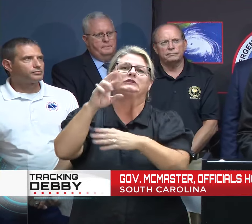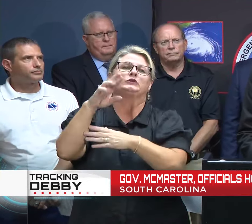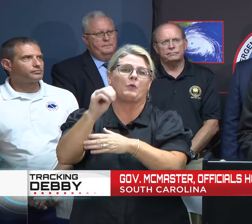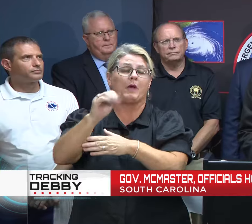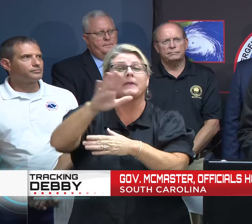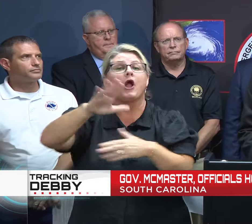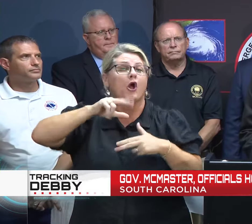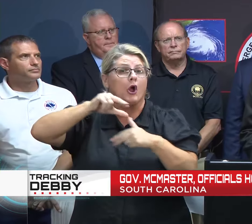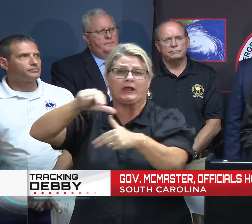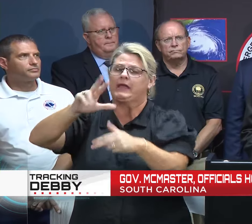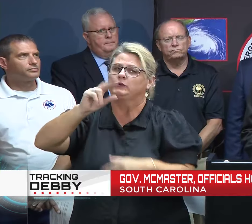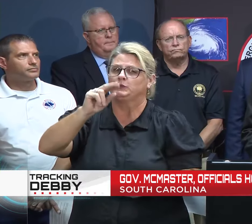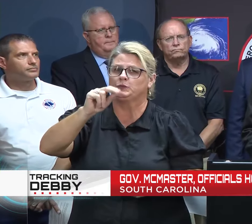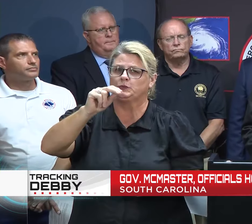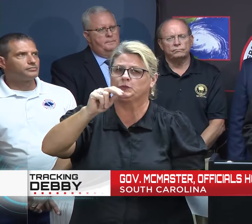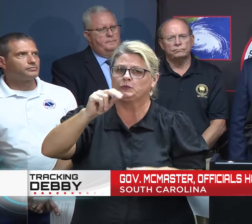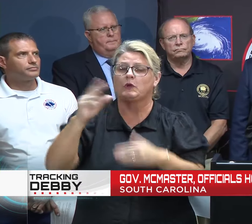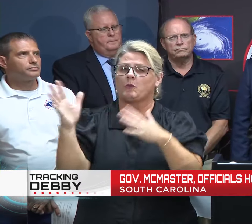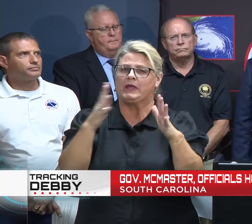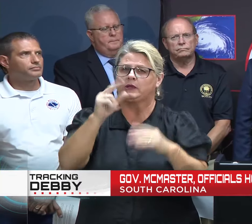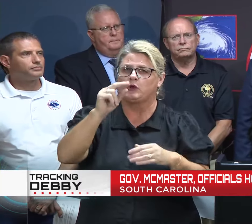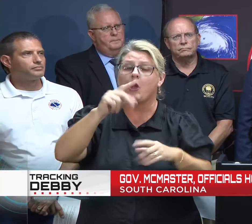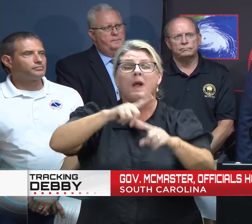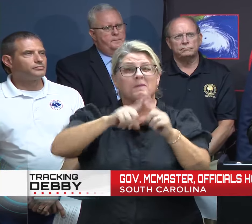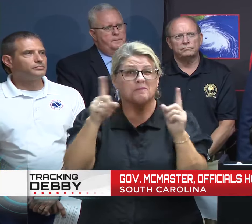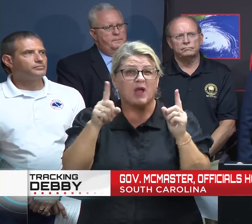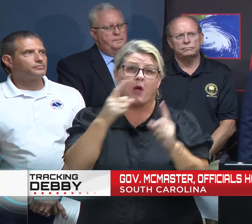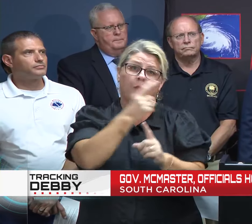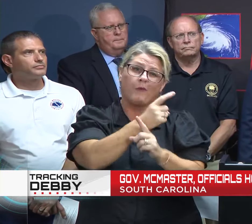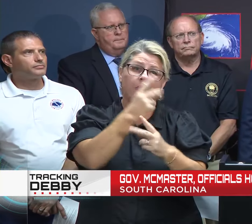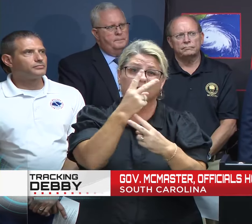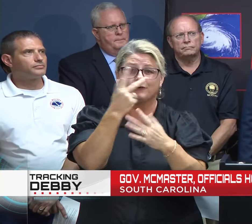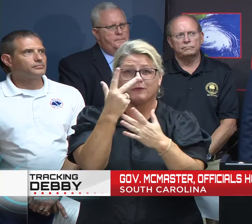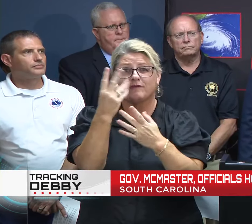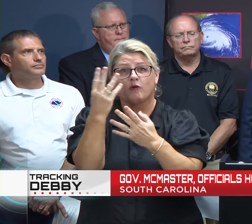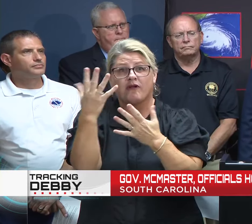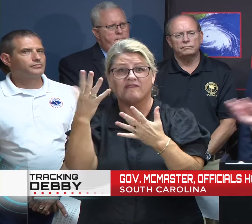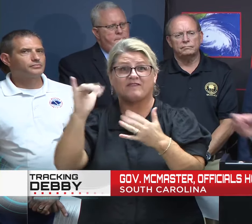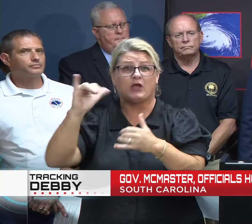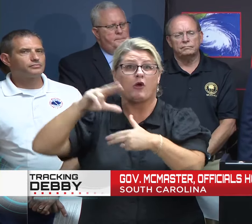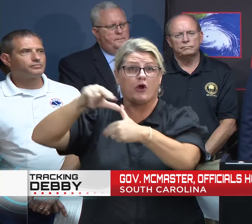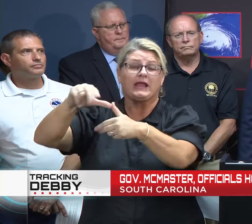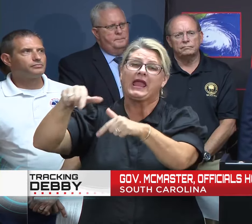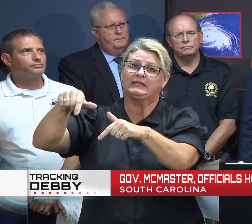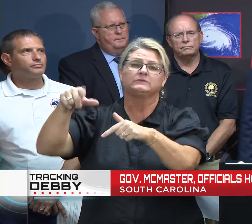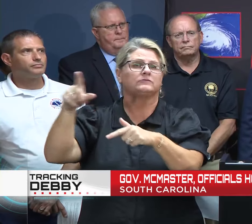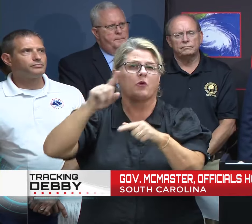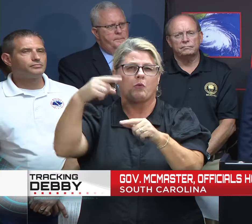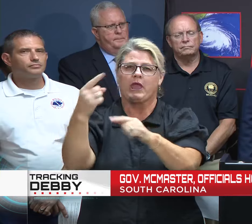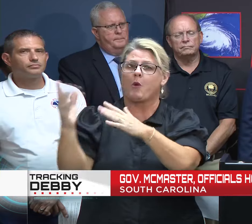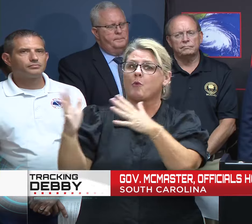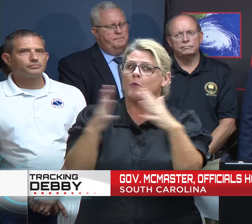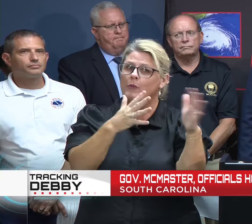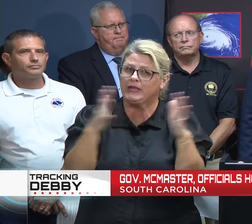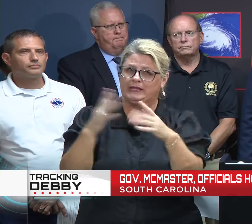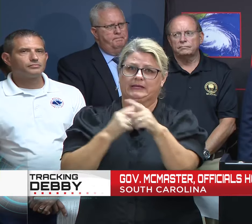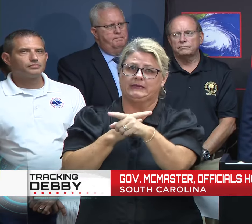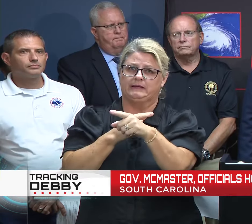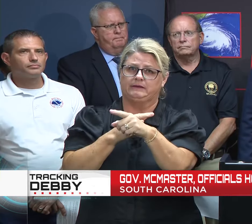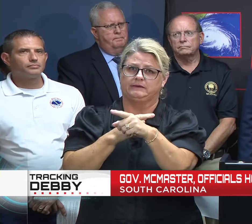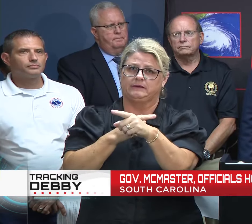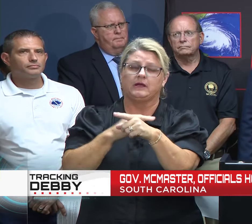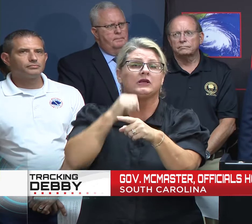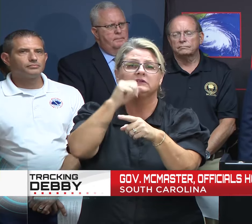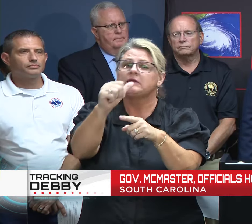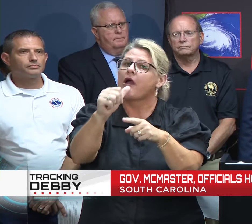hurricane wind, but those categories, one, two, three, four, and five, those measure only the wind. They do not reflect the